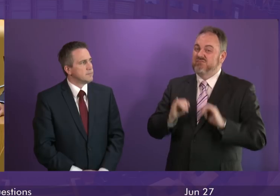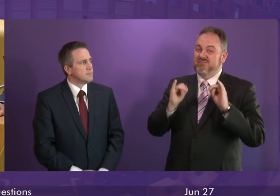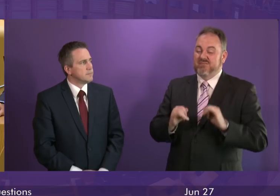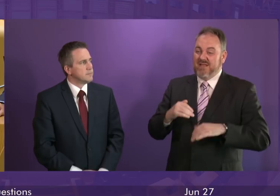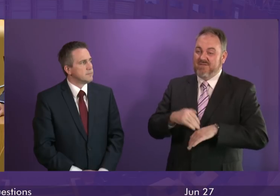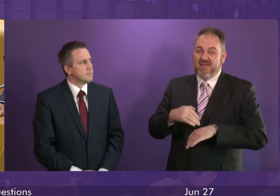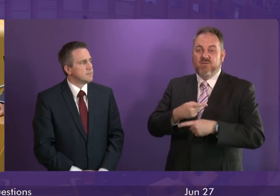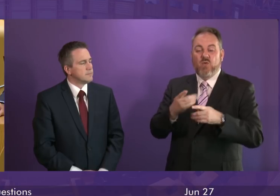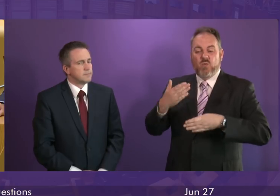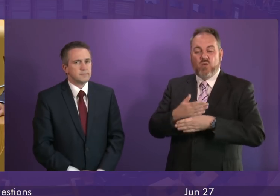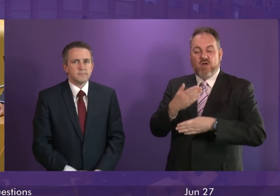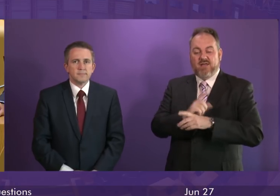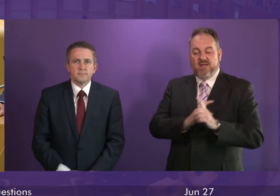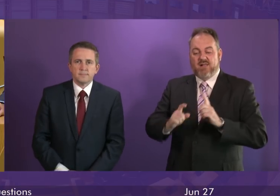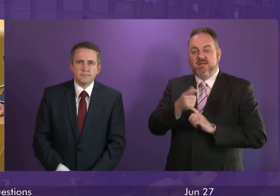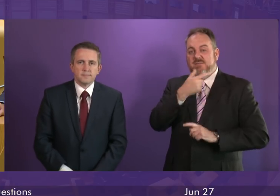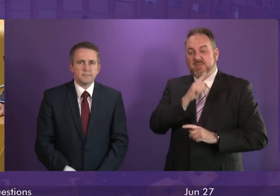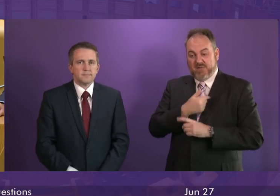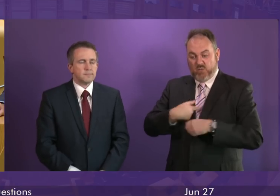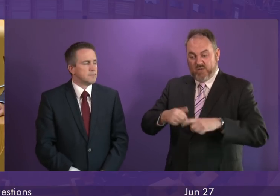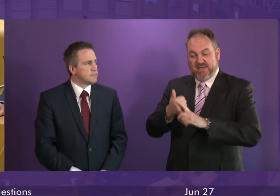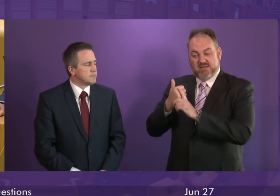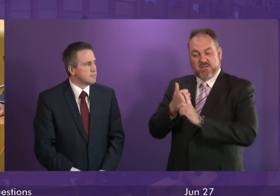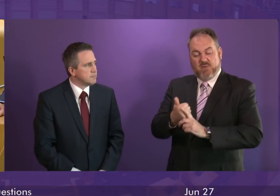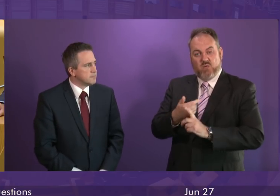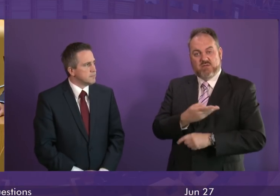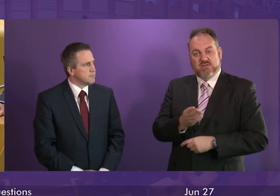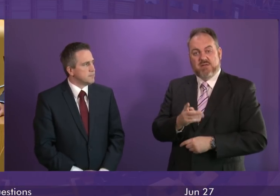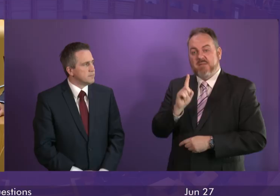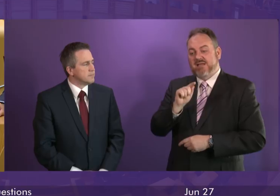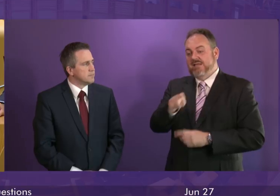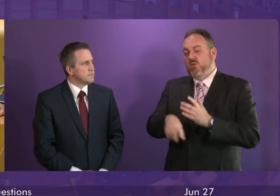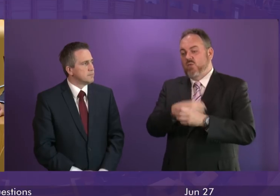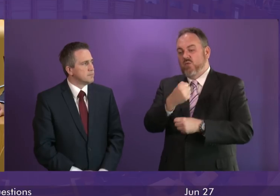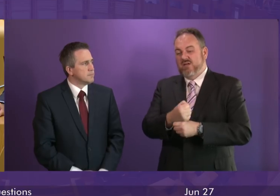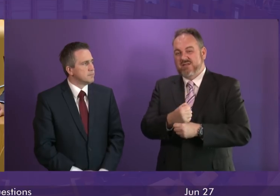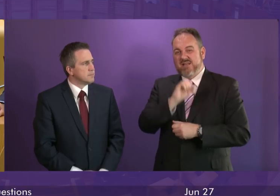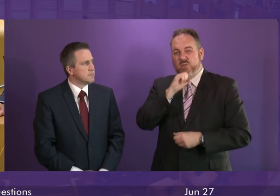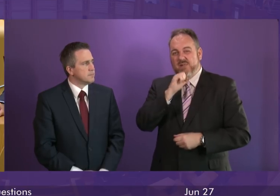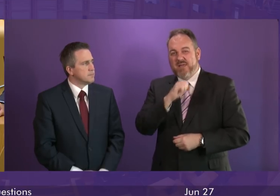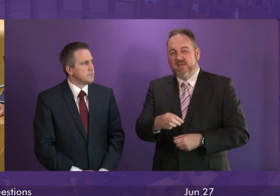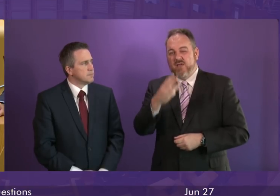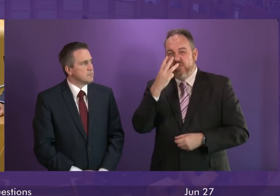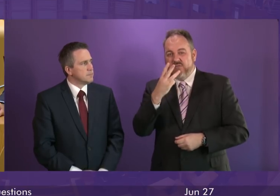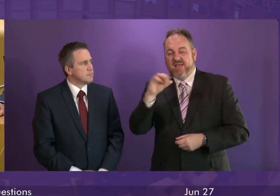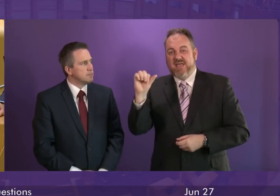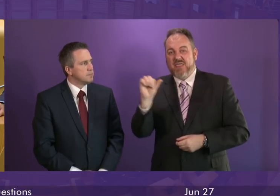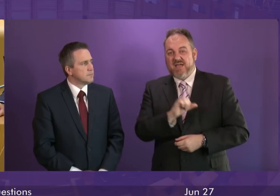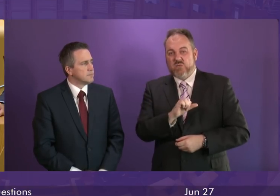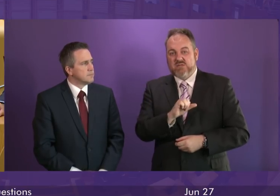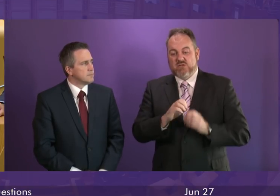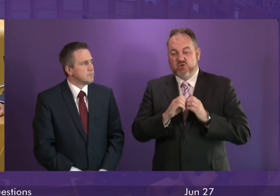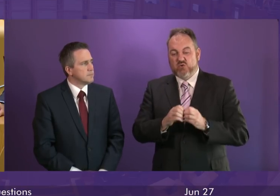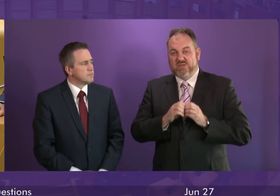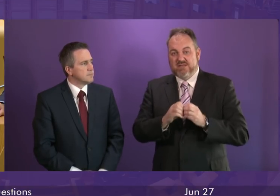communities we serve in our college. Come August, there will be over 3,000 students who have